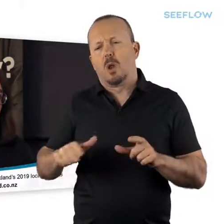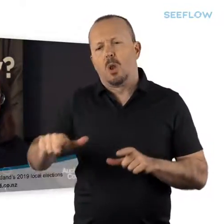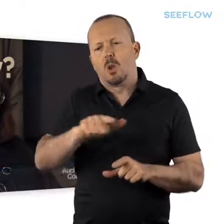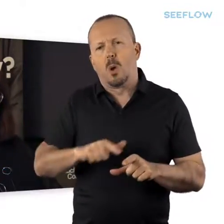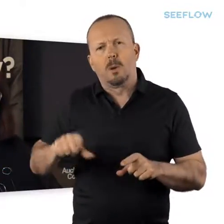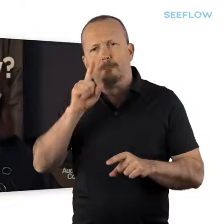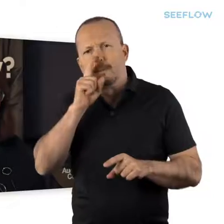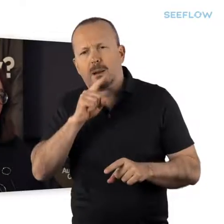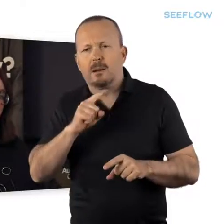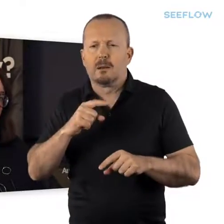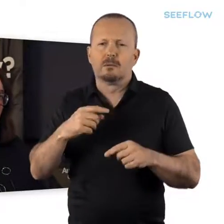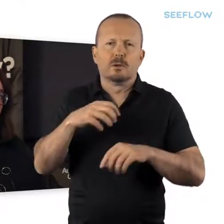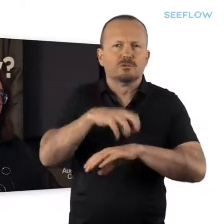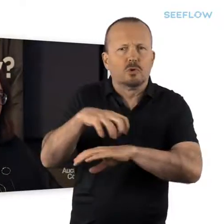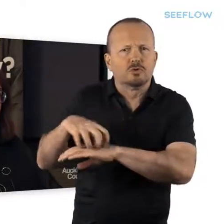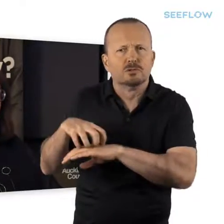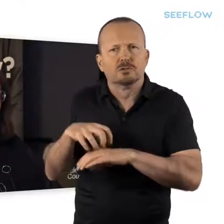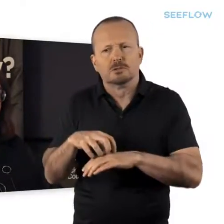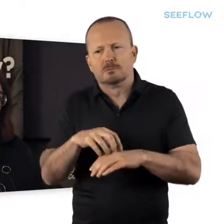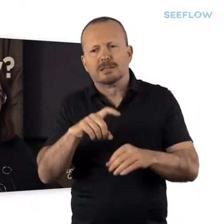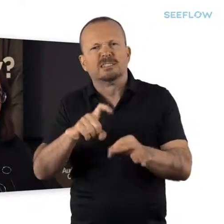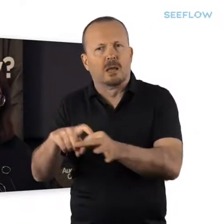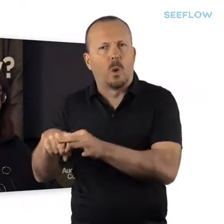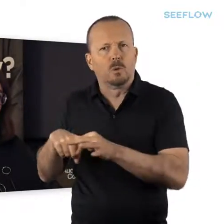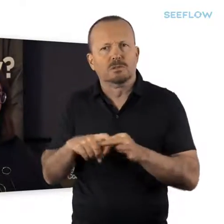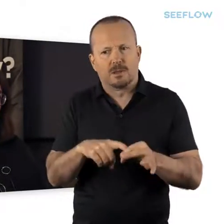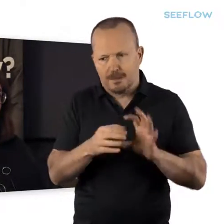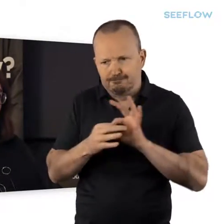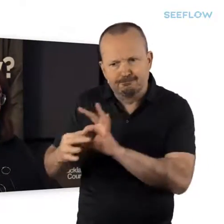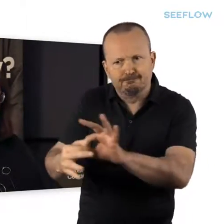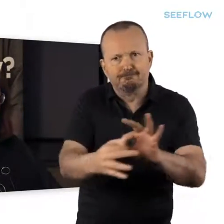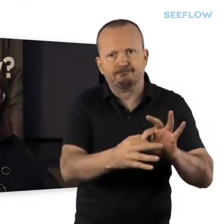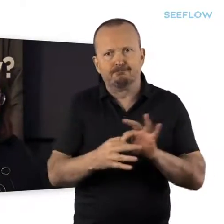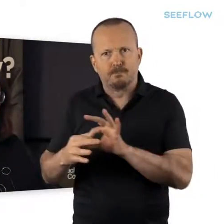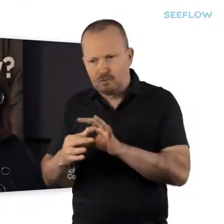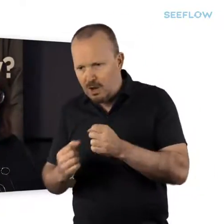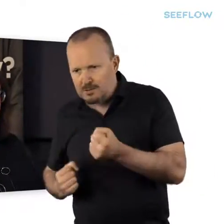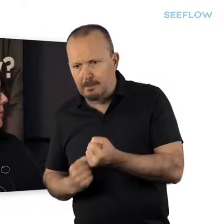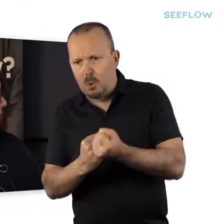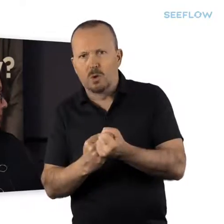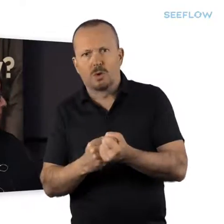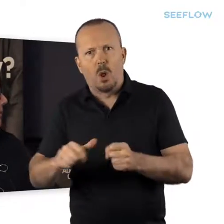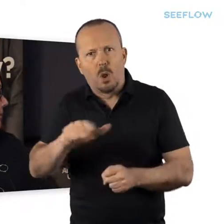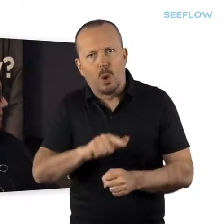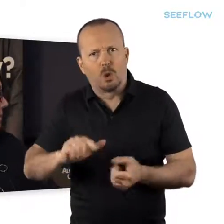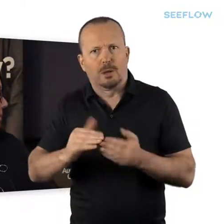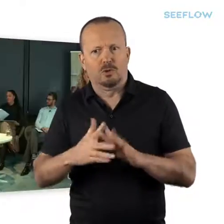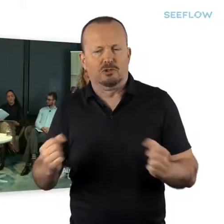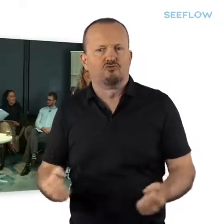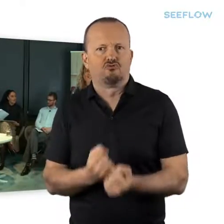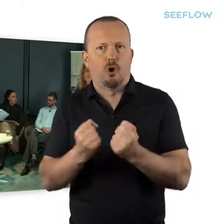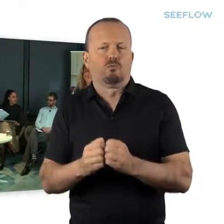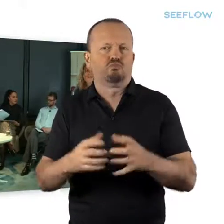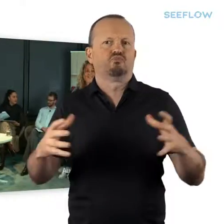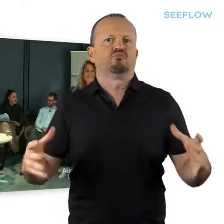relationships with local stakeholders and helping to support the building of strong communities. Awesome. Thanks, Louise.